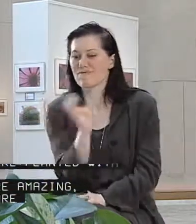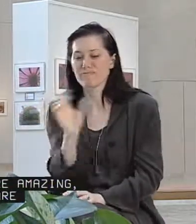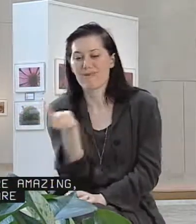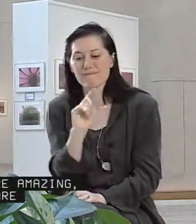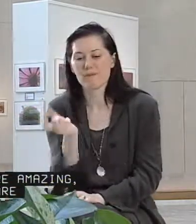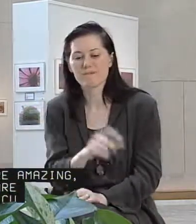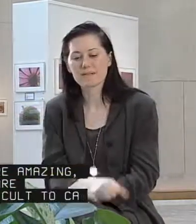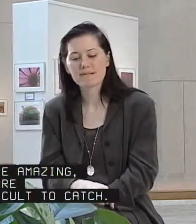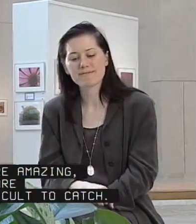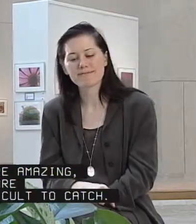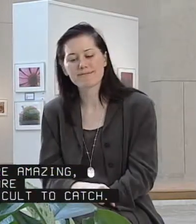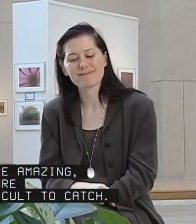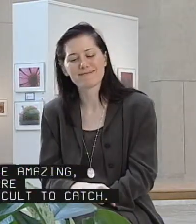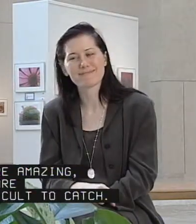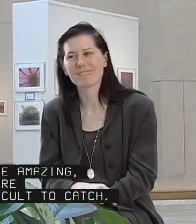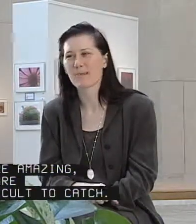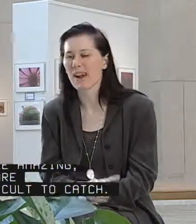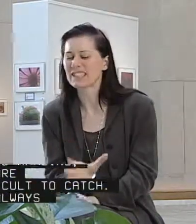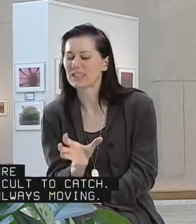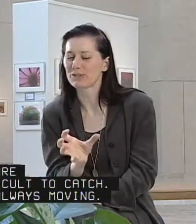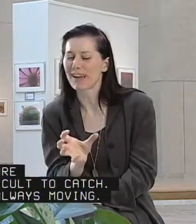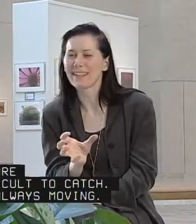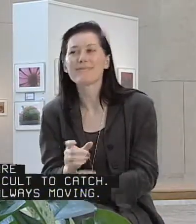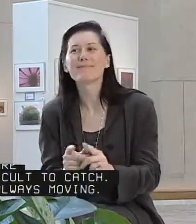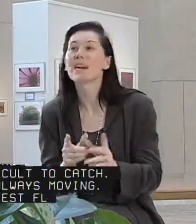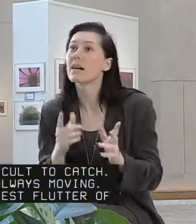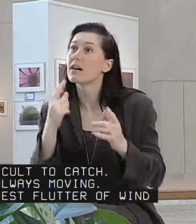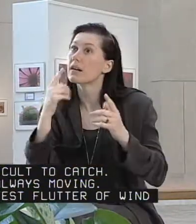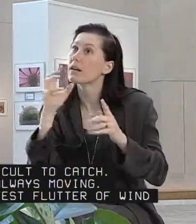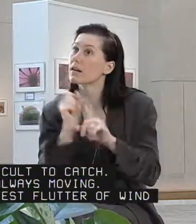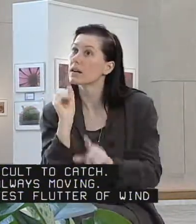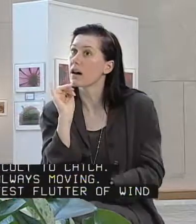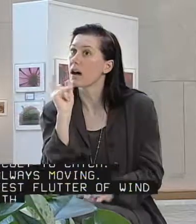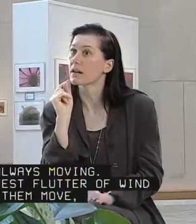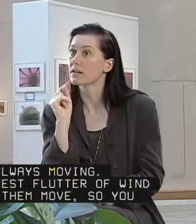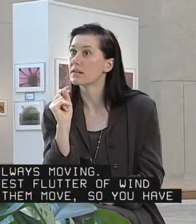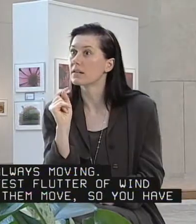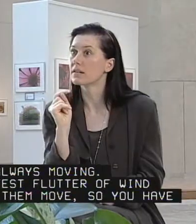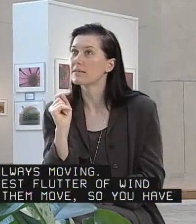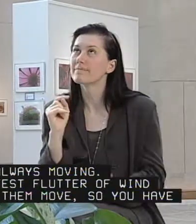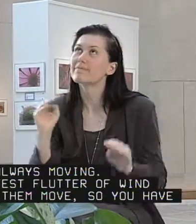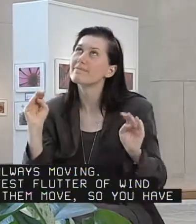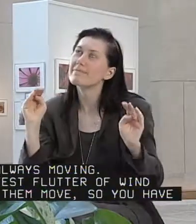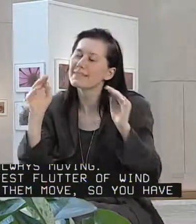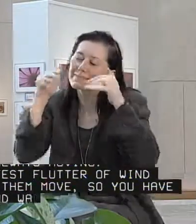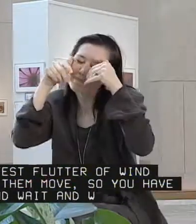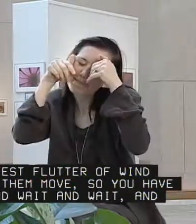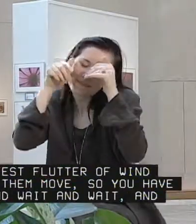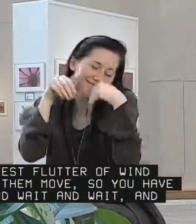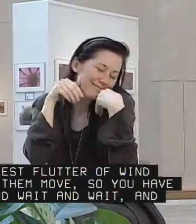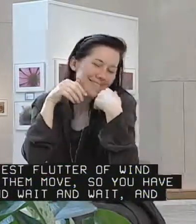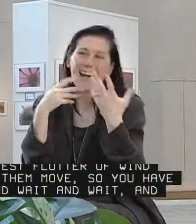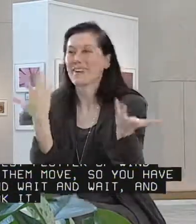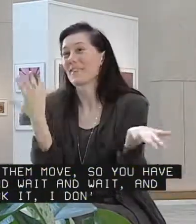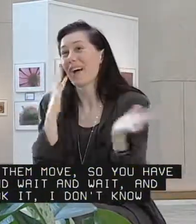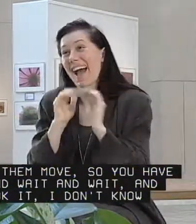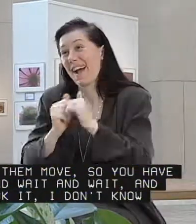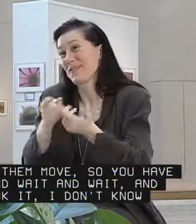difficult to catch. They're always moving. Their slightest flutter of wind will make them move. So you have to wait and wait and wait. And when I took it, I don't know